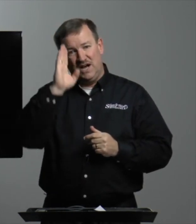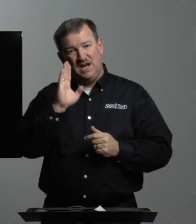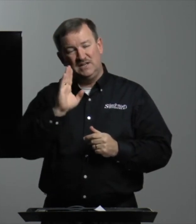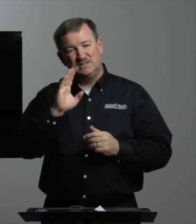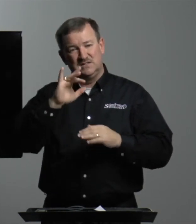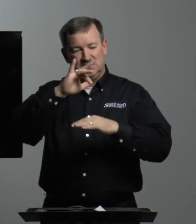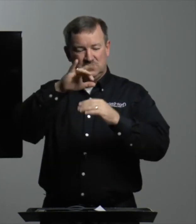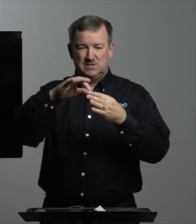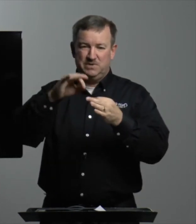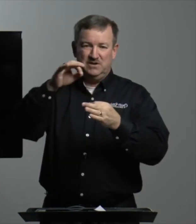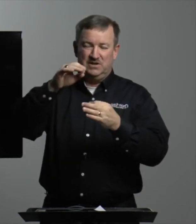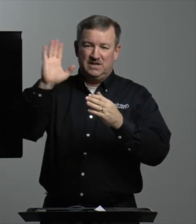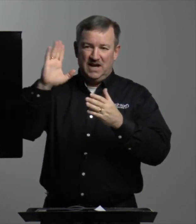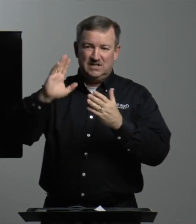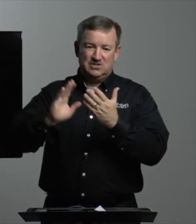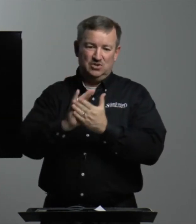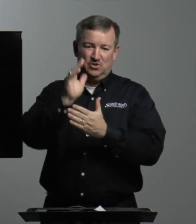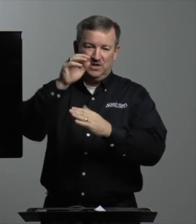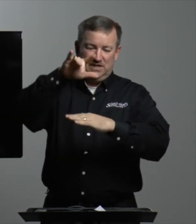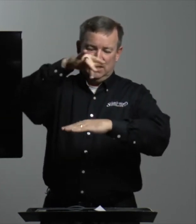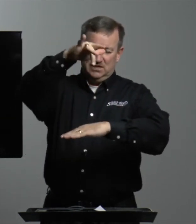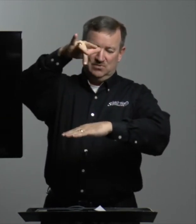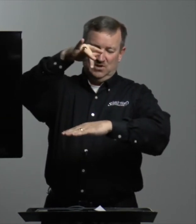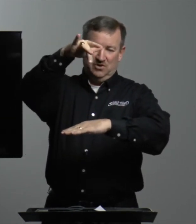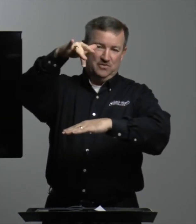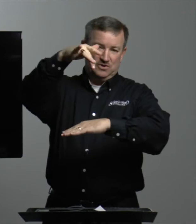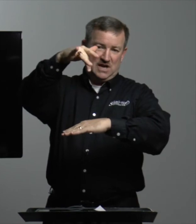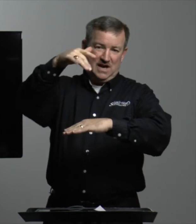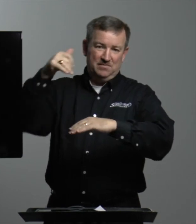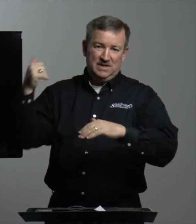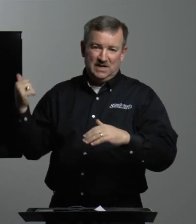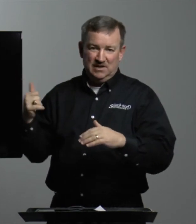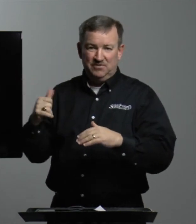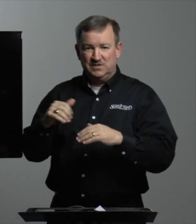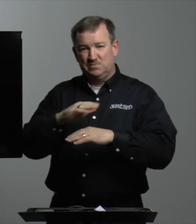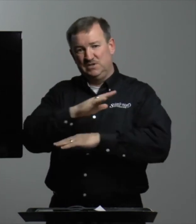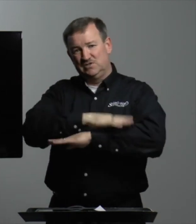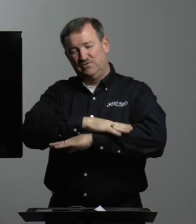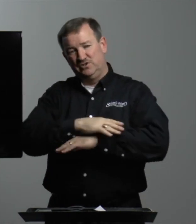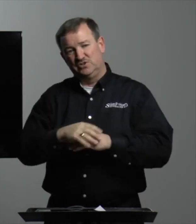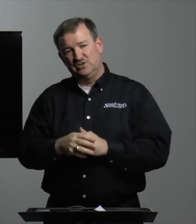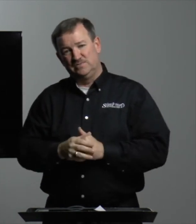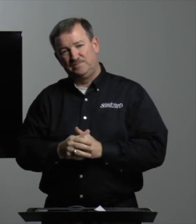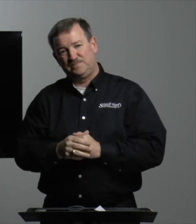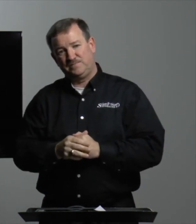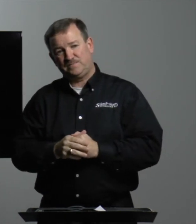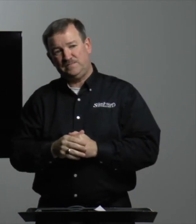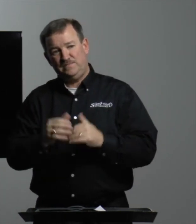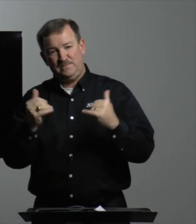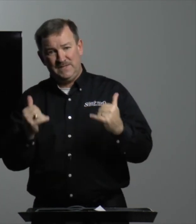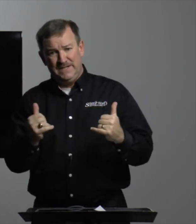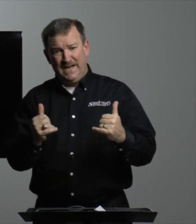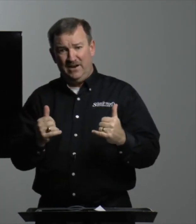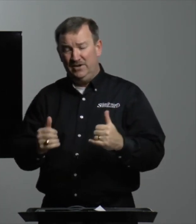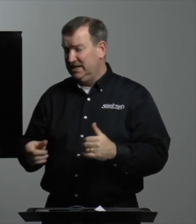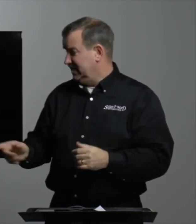God's Spirit, God's glory, dwelt over top of this piece of furniture. Now,